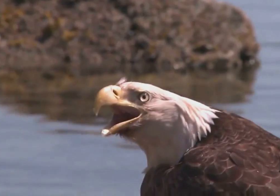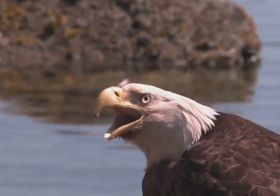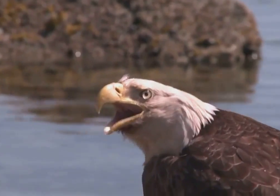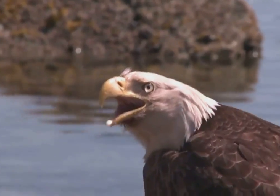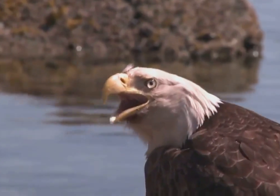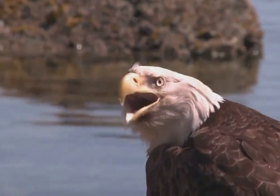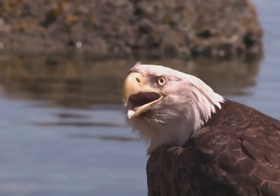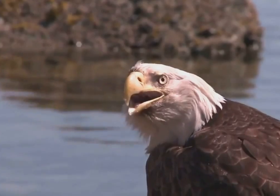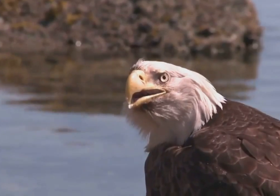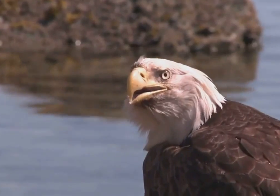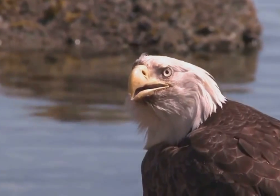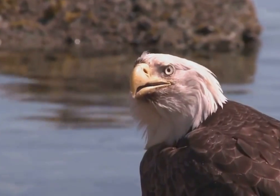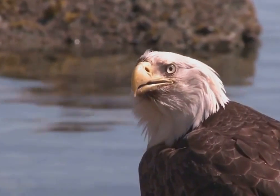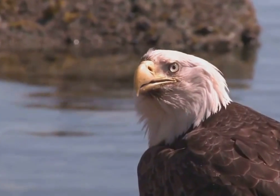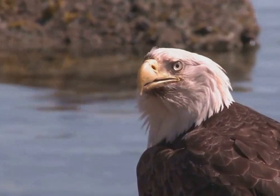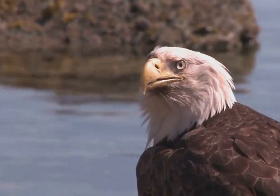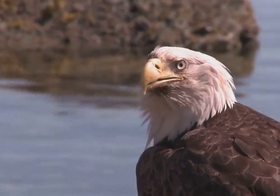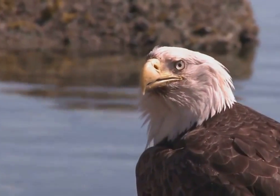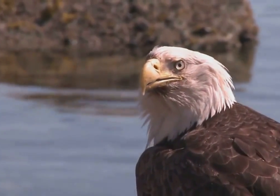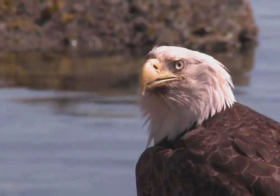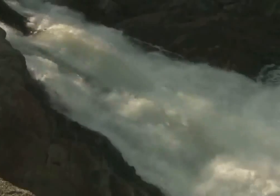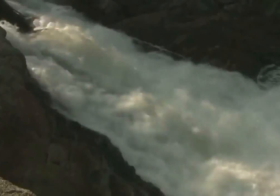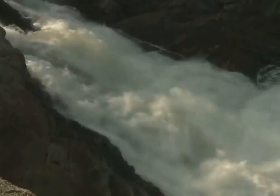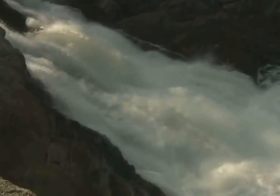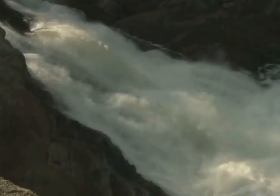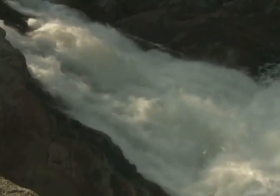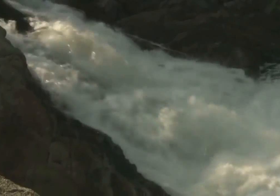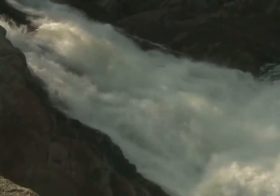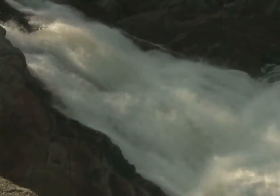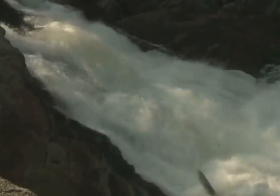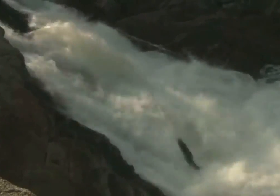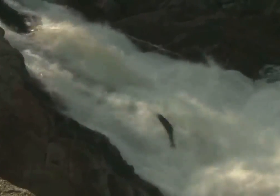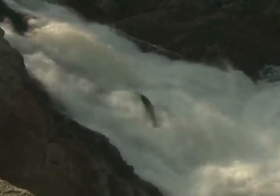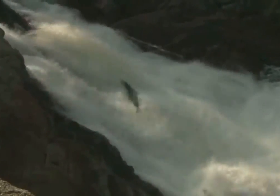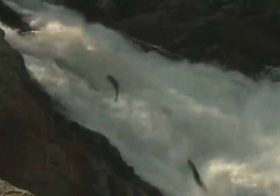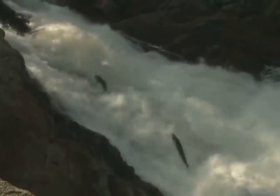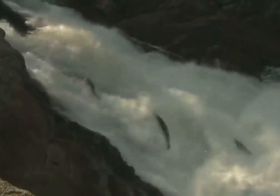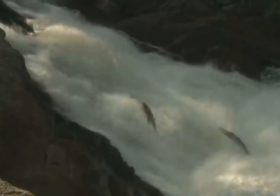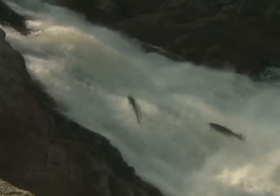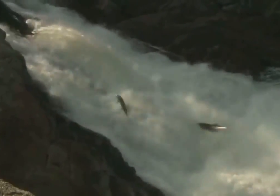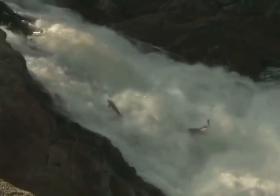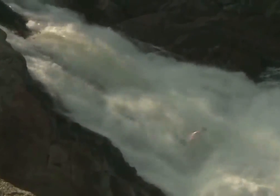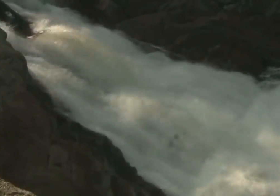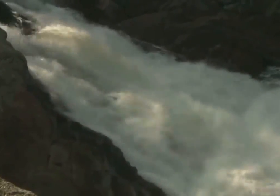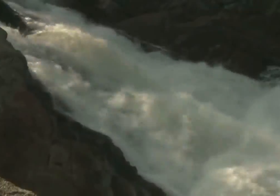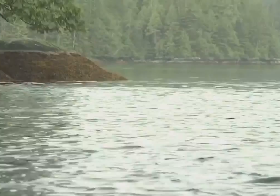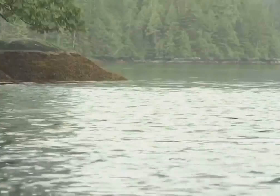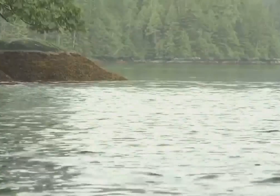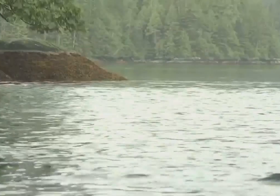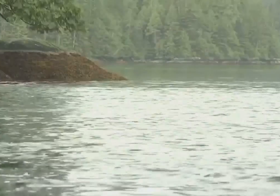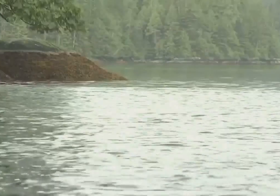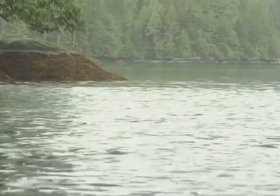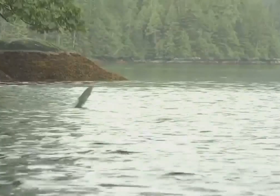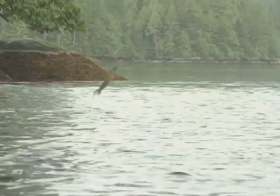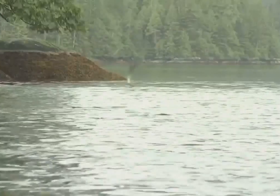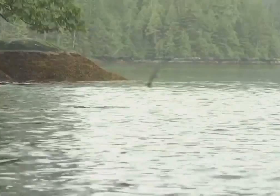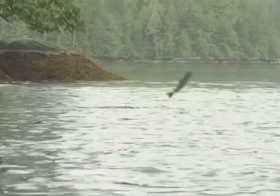-mindedness, all the works of the flesh, unbelief. We will overcome sickness and disease and sanity and